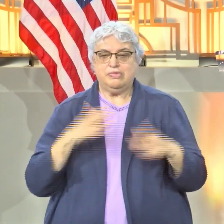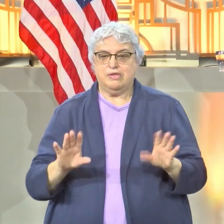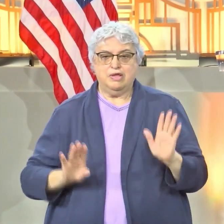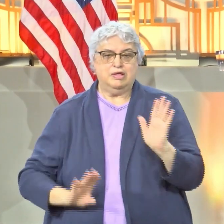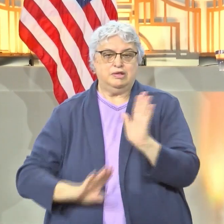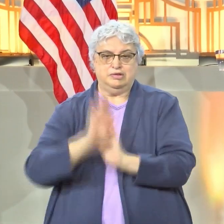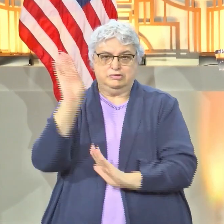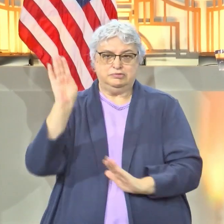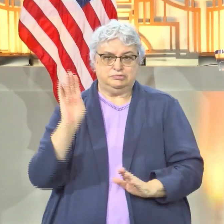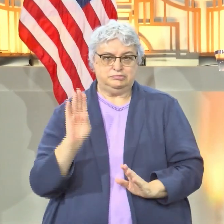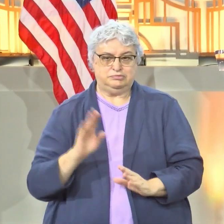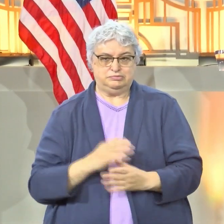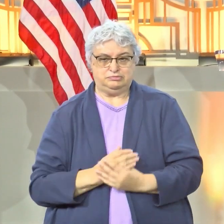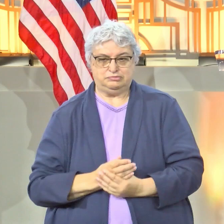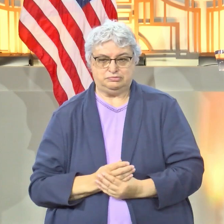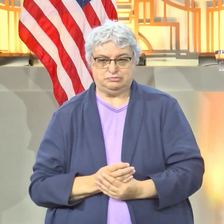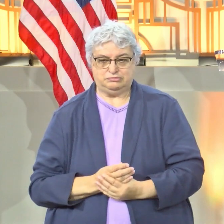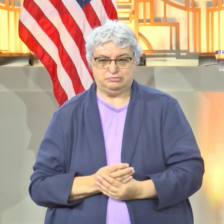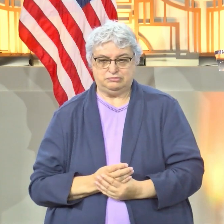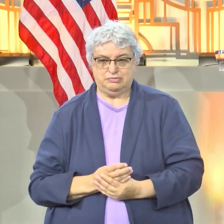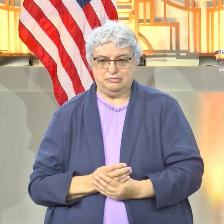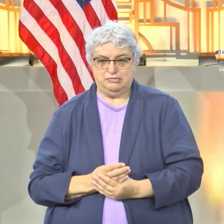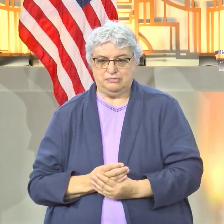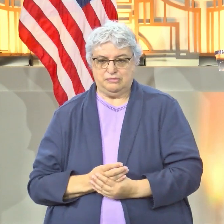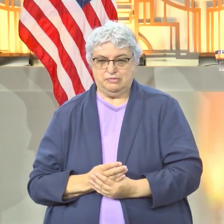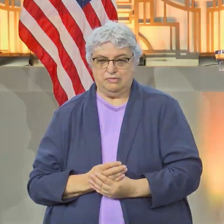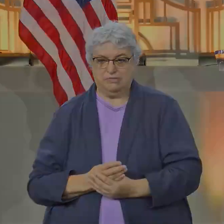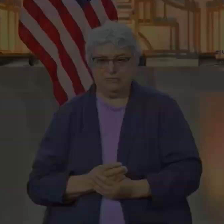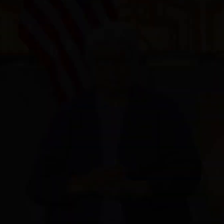major surge coming into the city of Houston